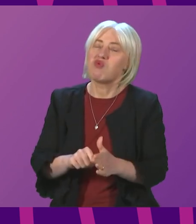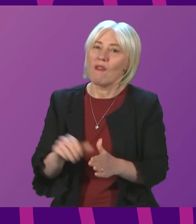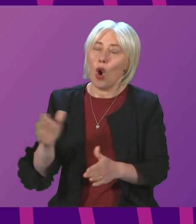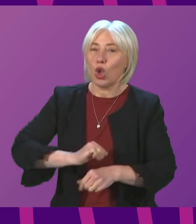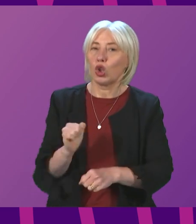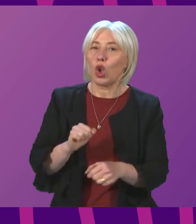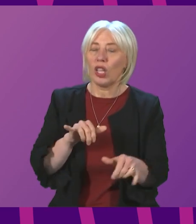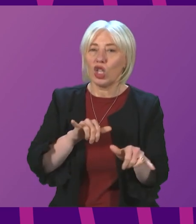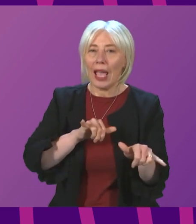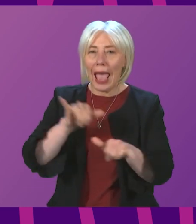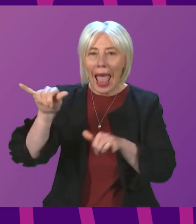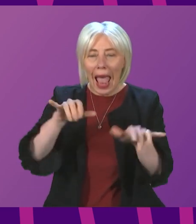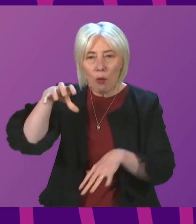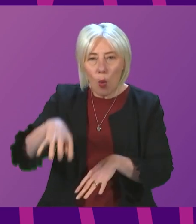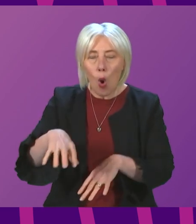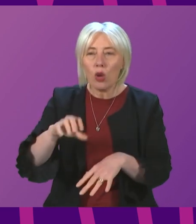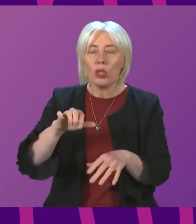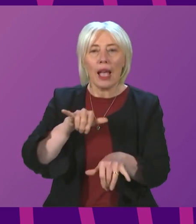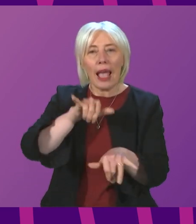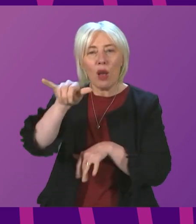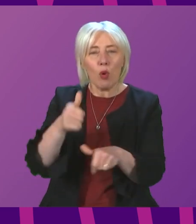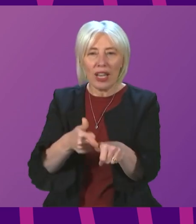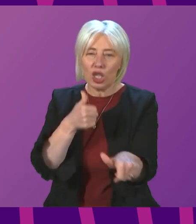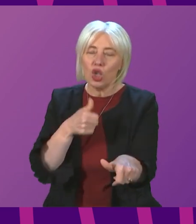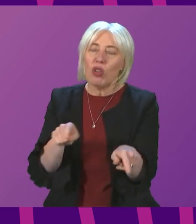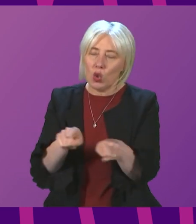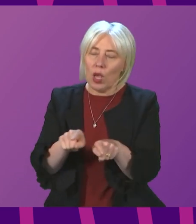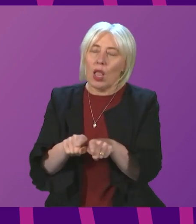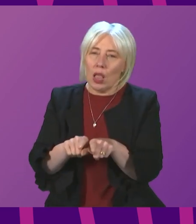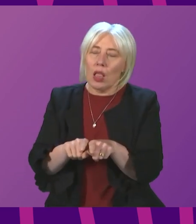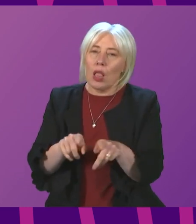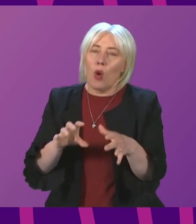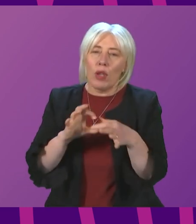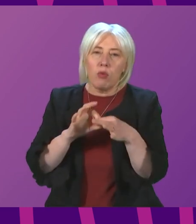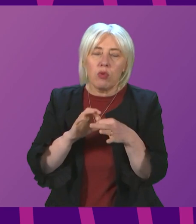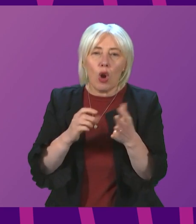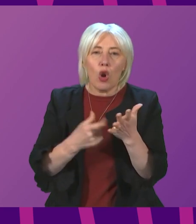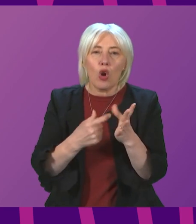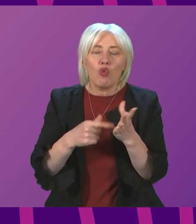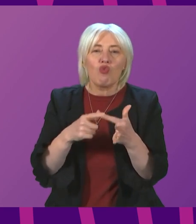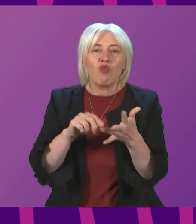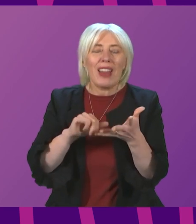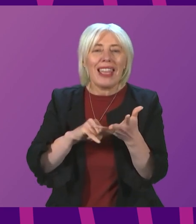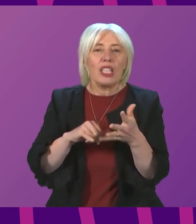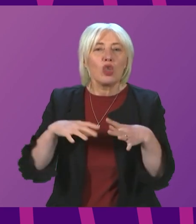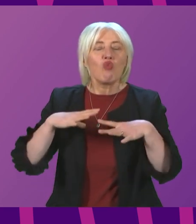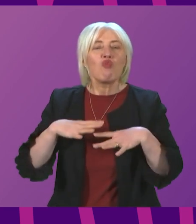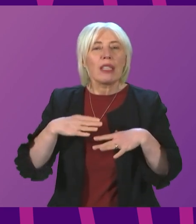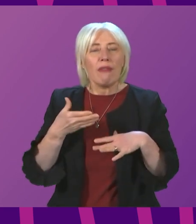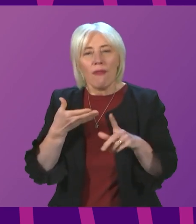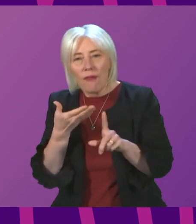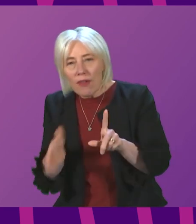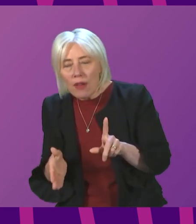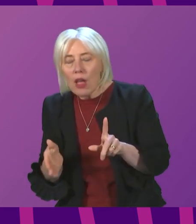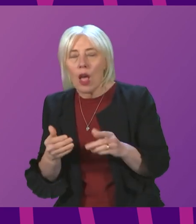airports, aviation sector and travel industry more widely. Of course, we continued with rates relief for the aviation sector, I think longer than other parts